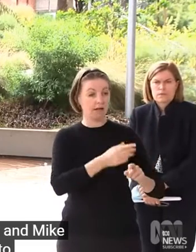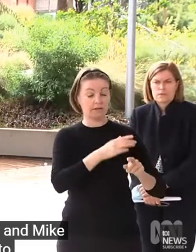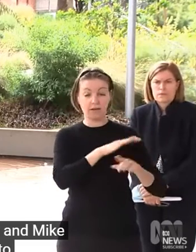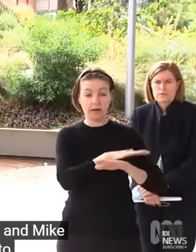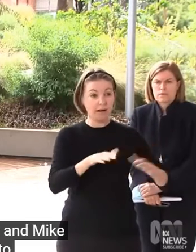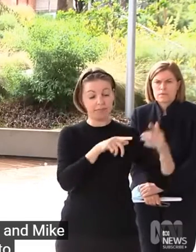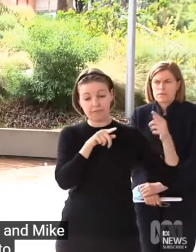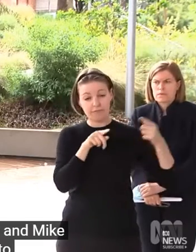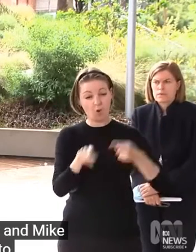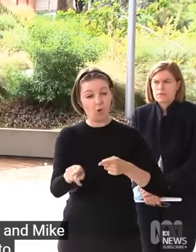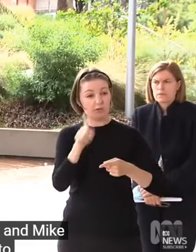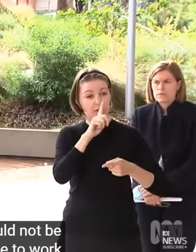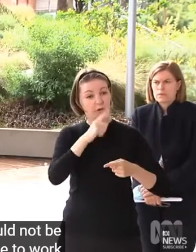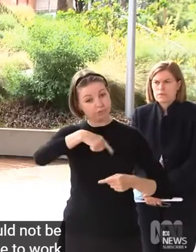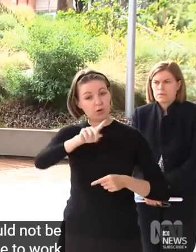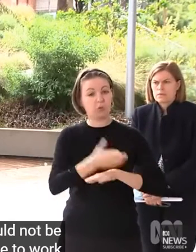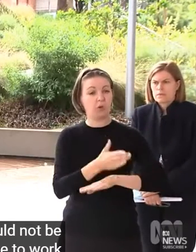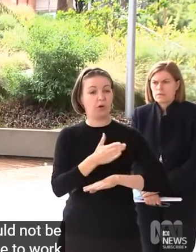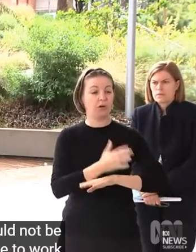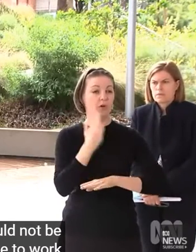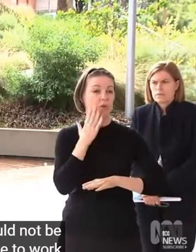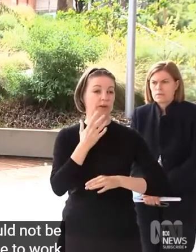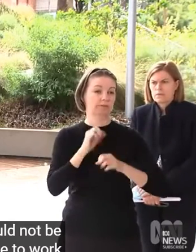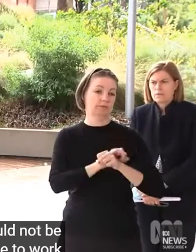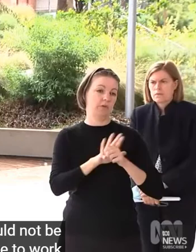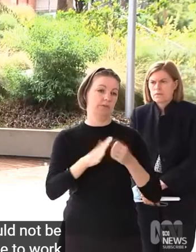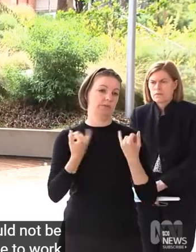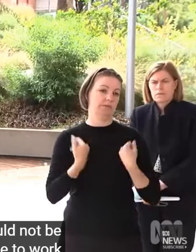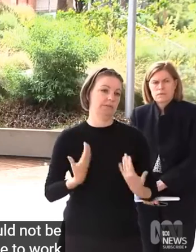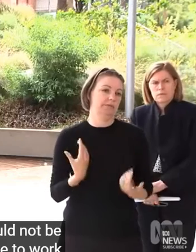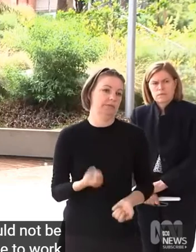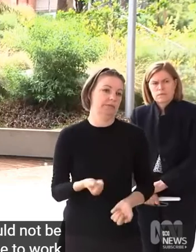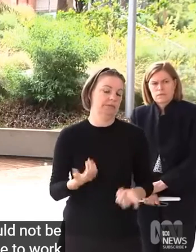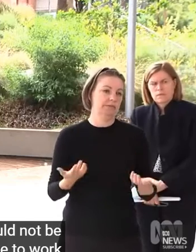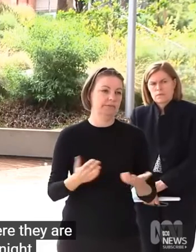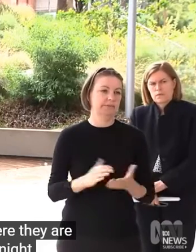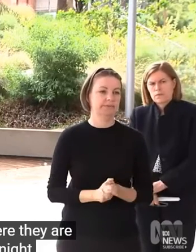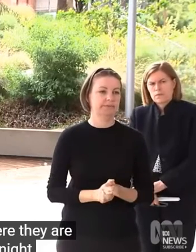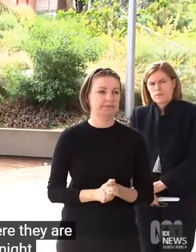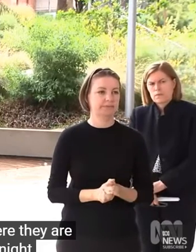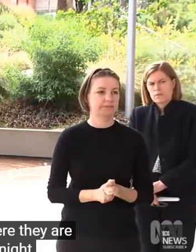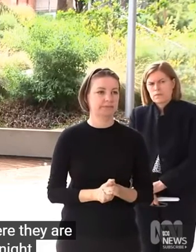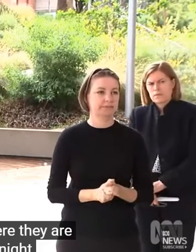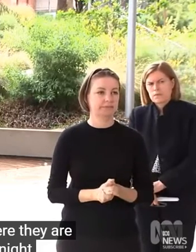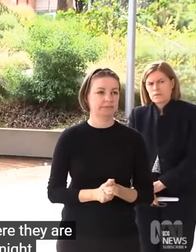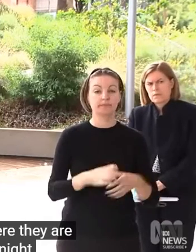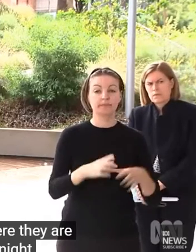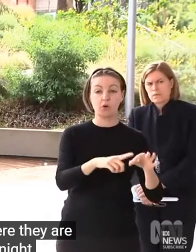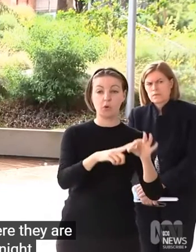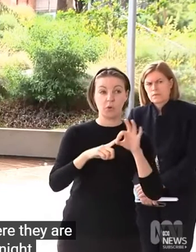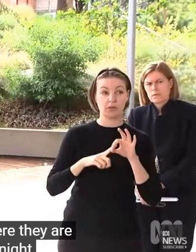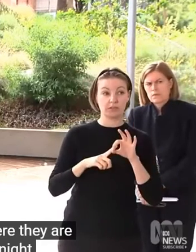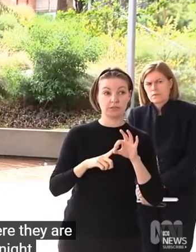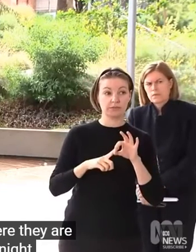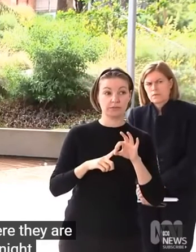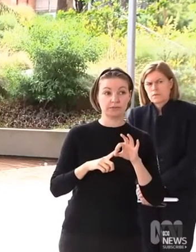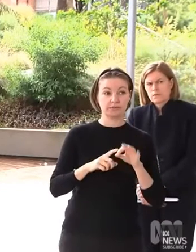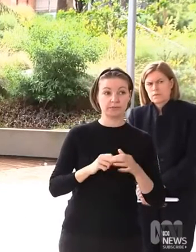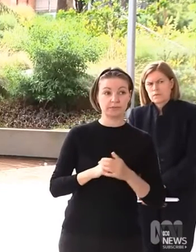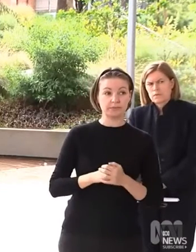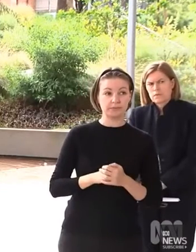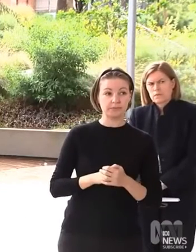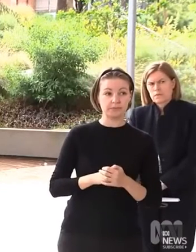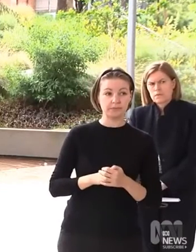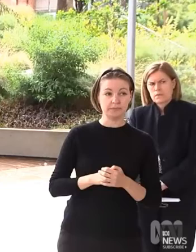positive for COVID-19. Premier, pharmacists are overwhelmed. Do you agree with the Education Standards Authority threatening media